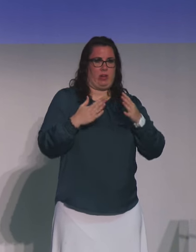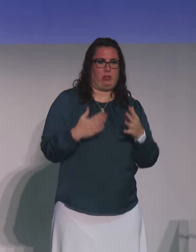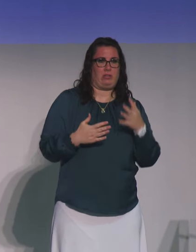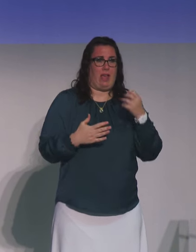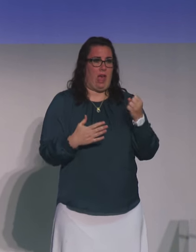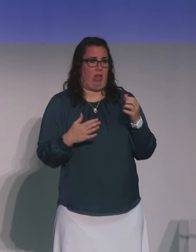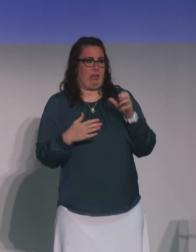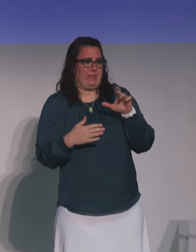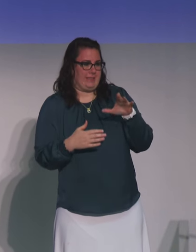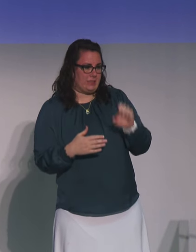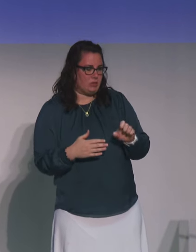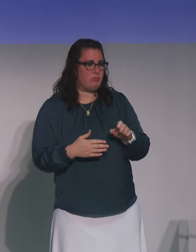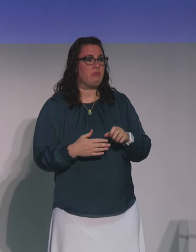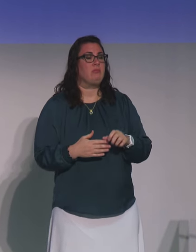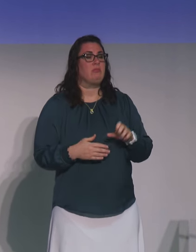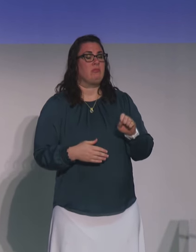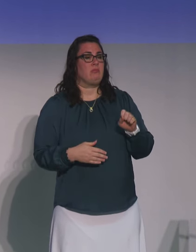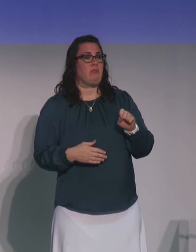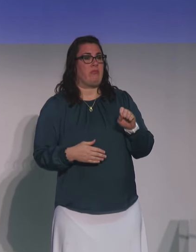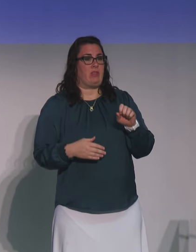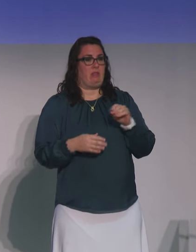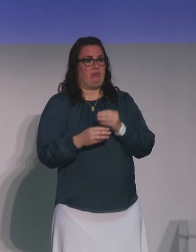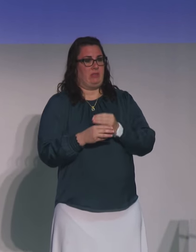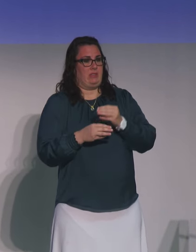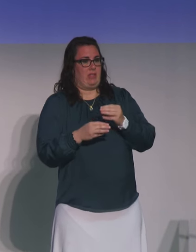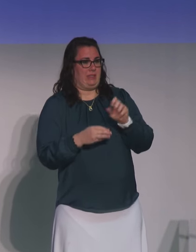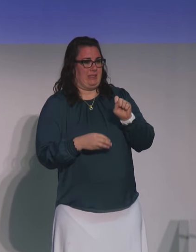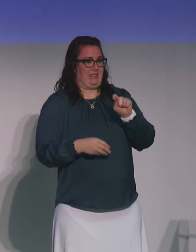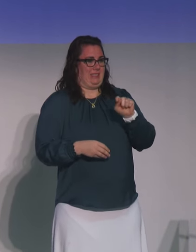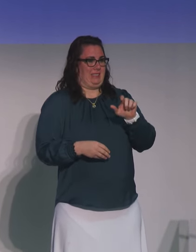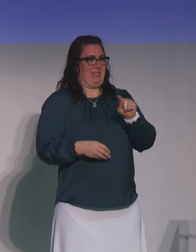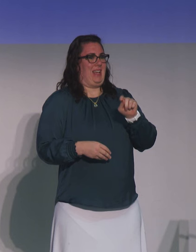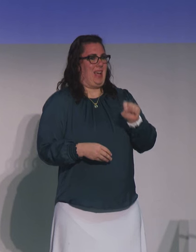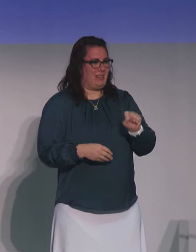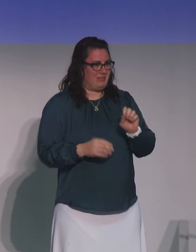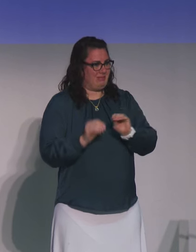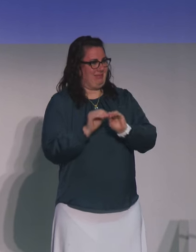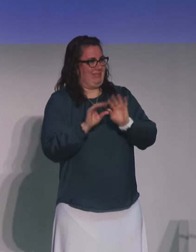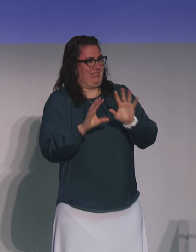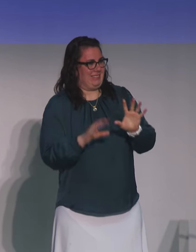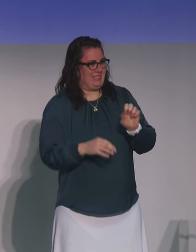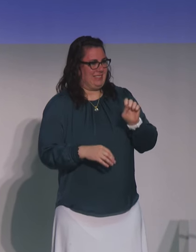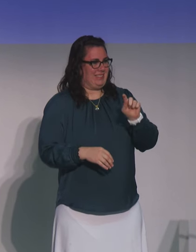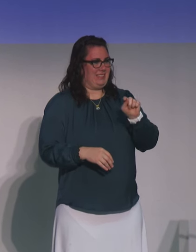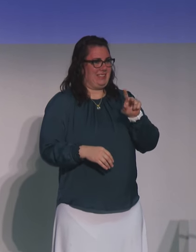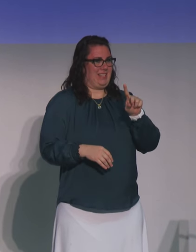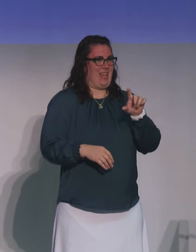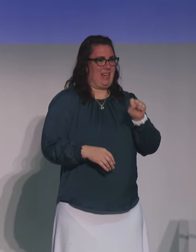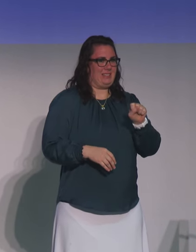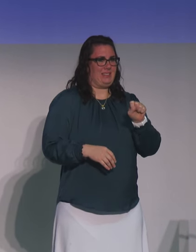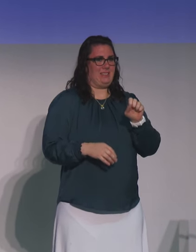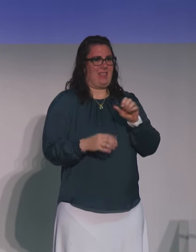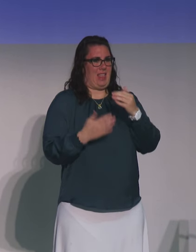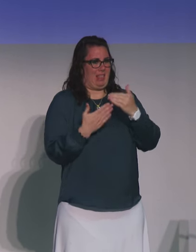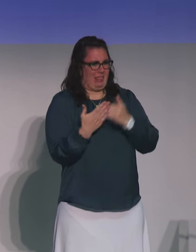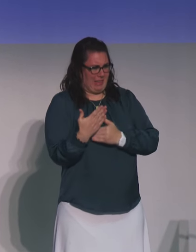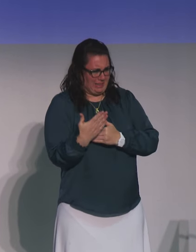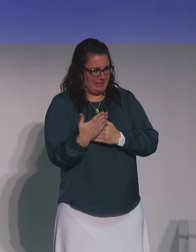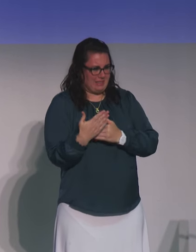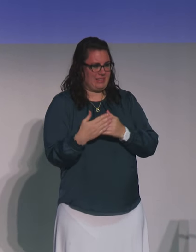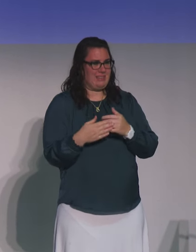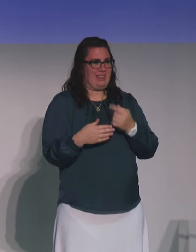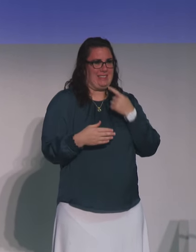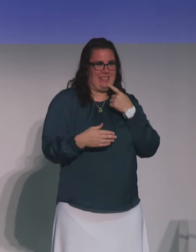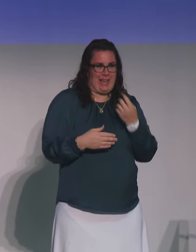healthcare. Stats Status List, so I'll repeat that so it's clear. Stats Status List, so say that